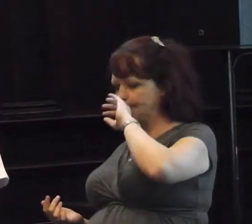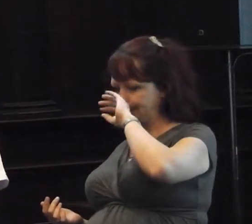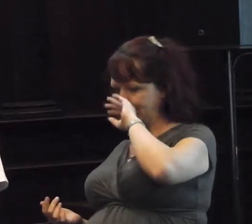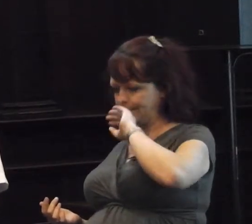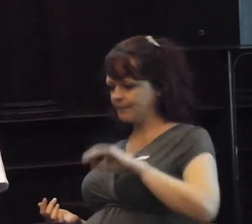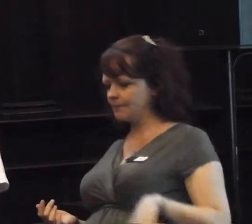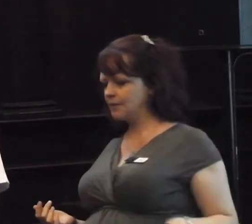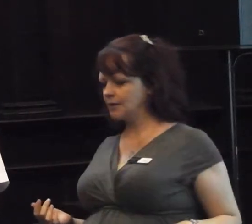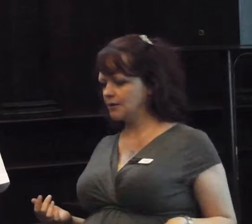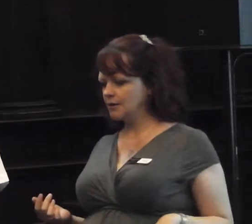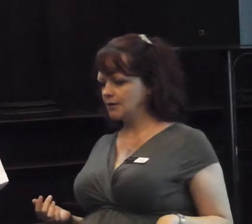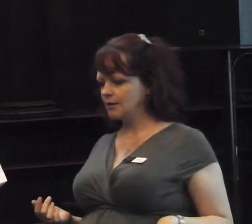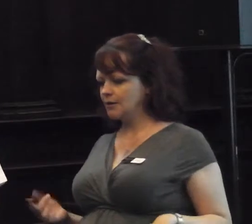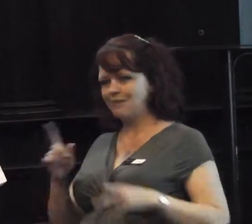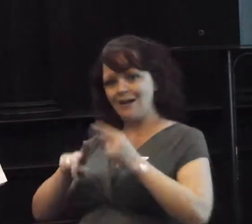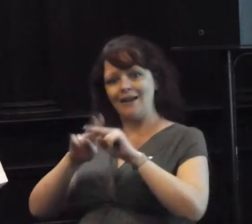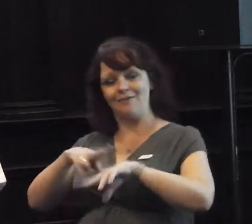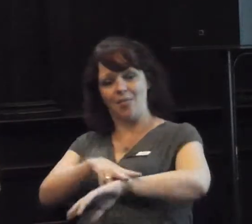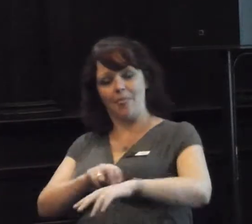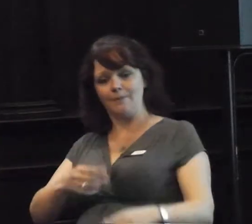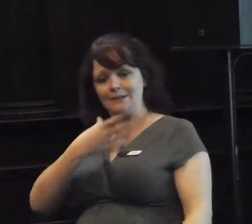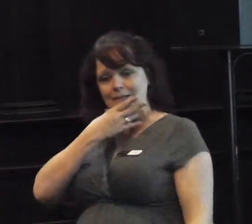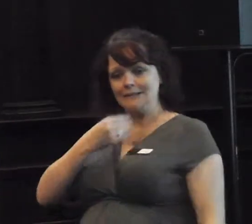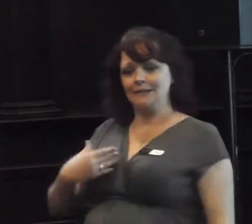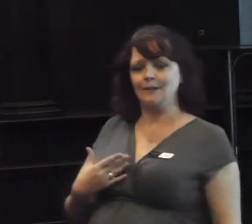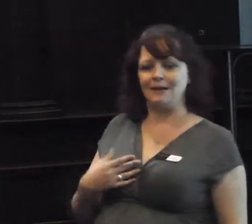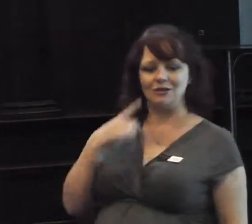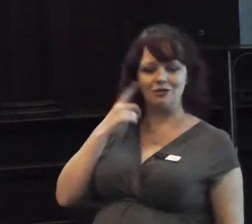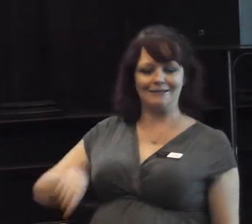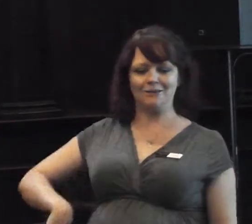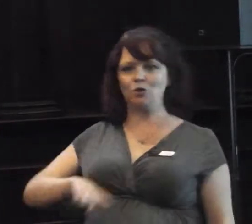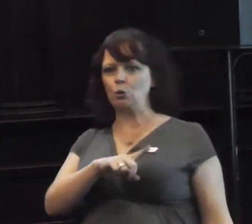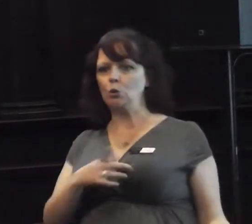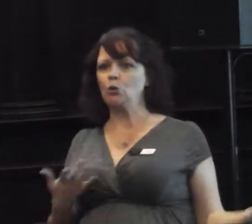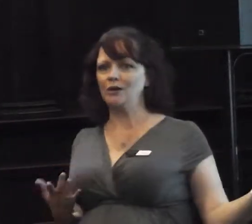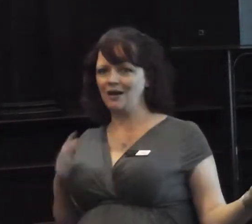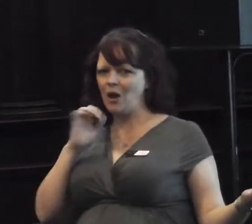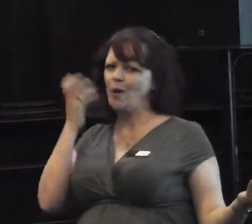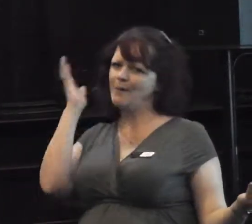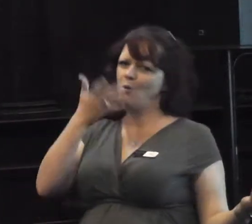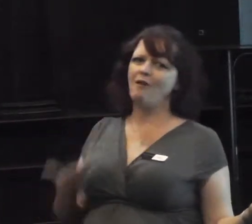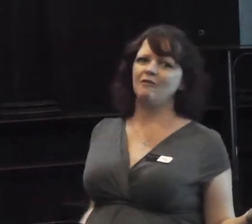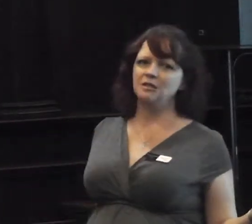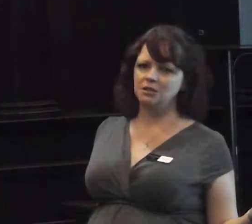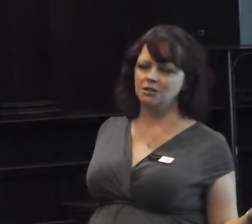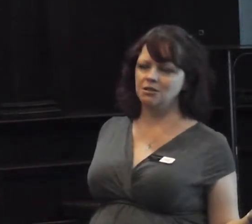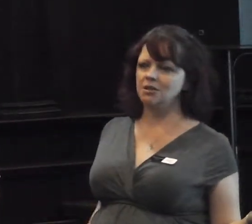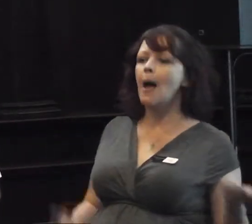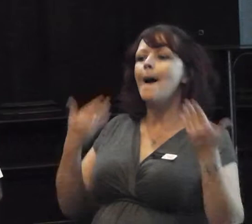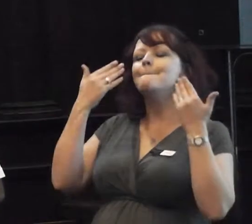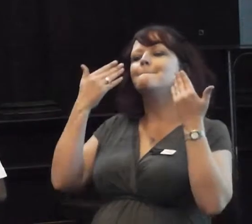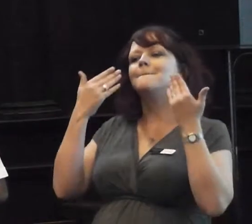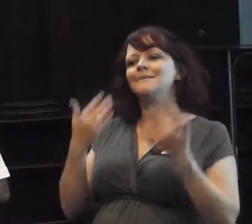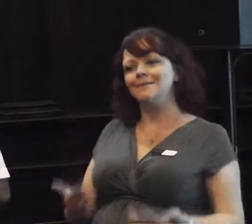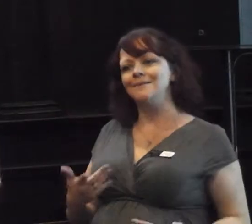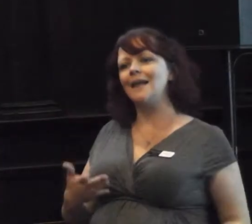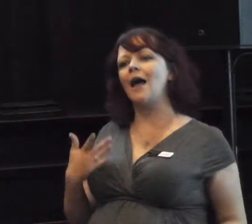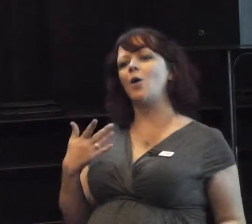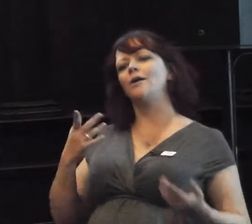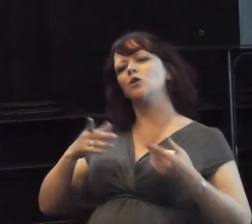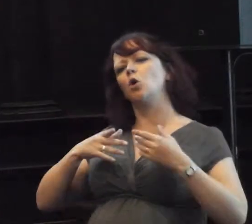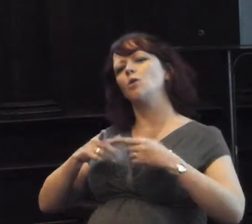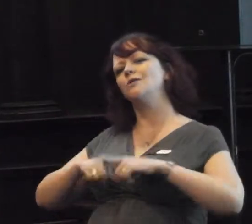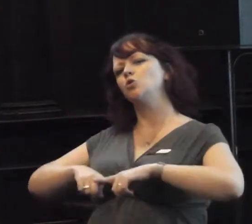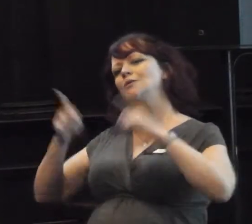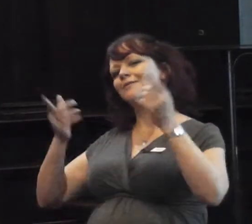offence? Are you seriously concerned? It's even better. I'm going to move on to a scenario now, where it can't be named. And